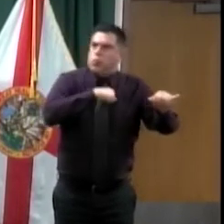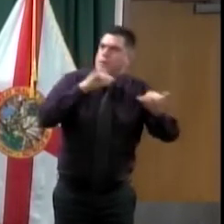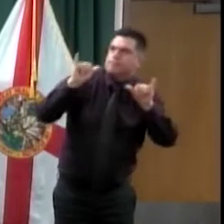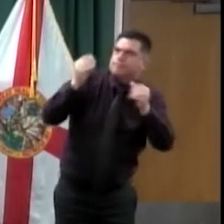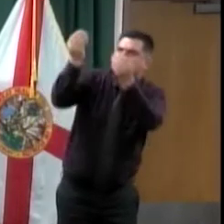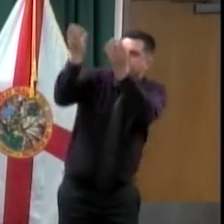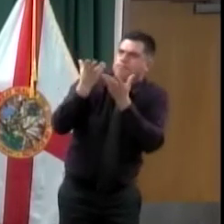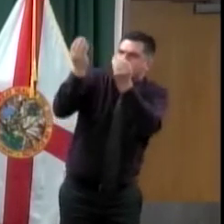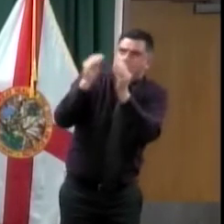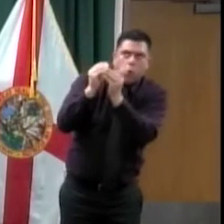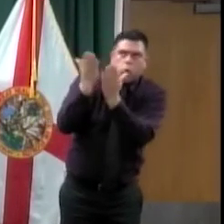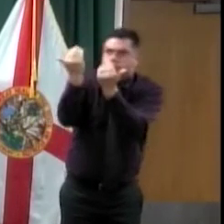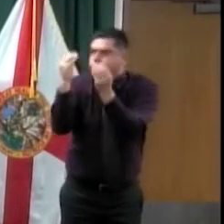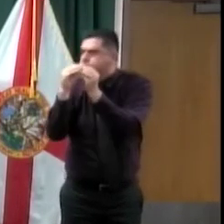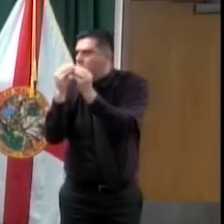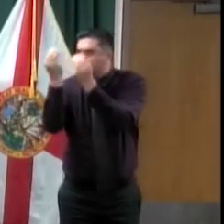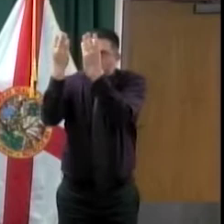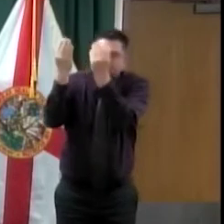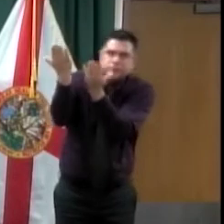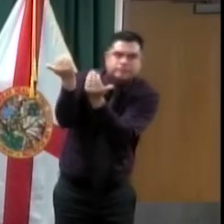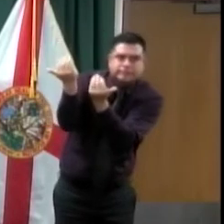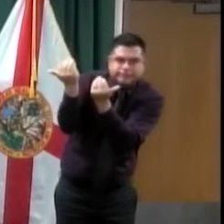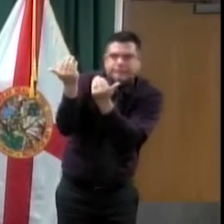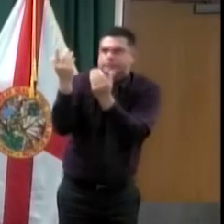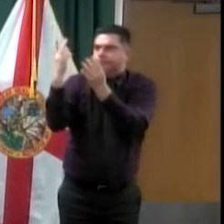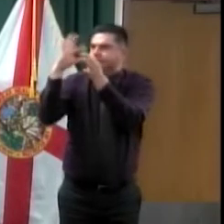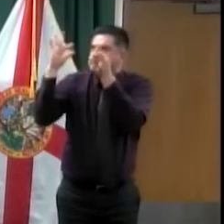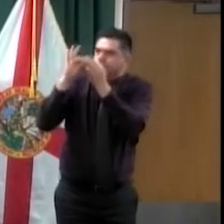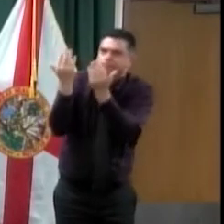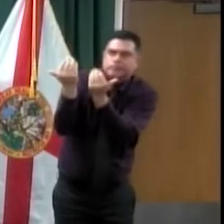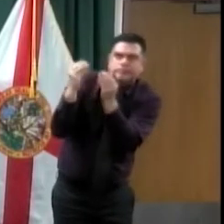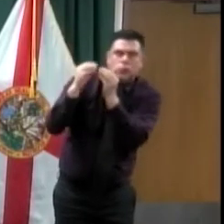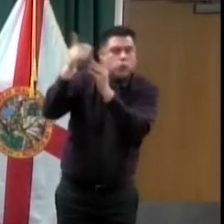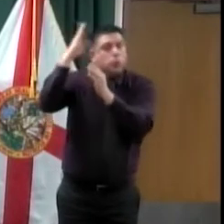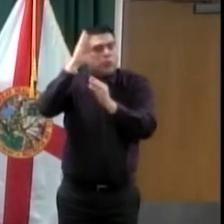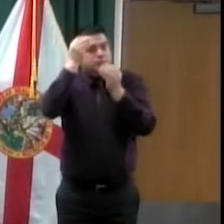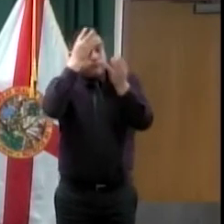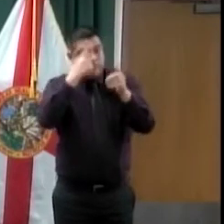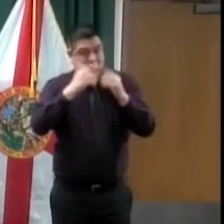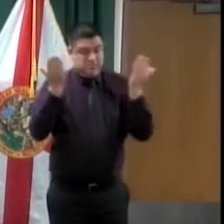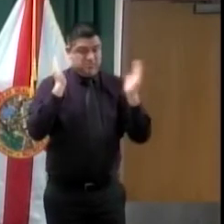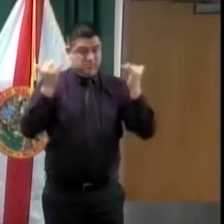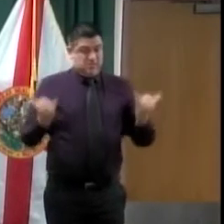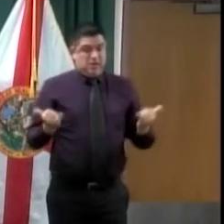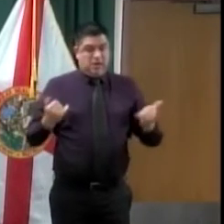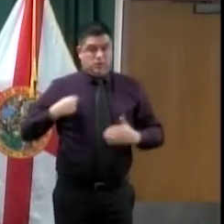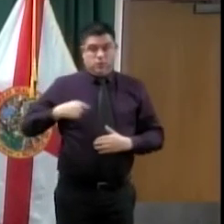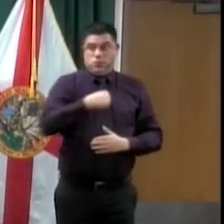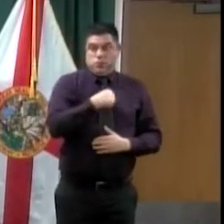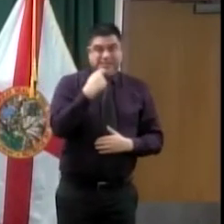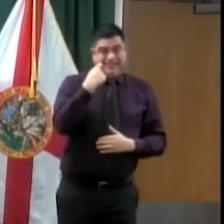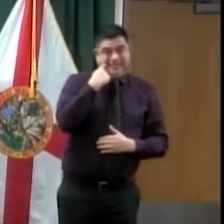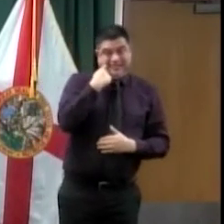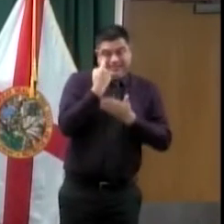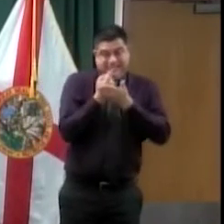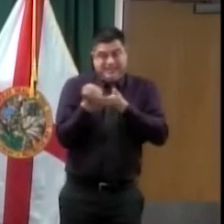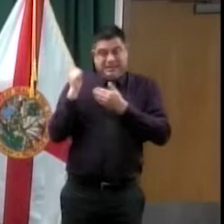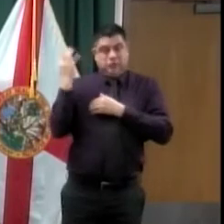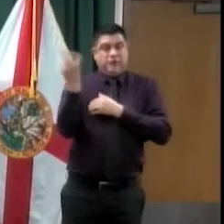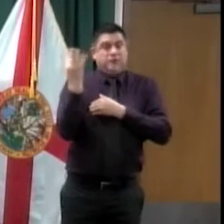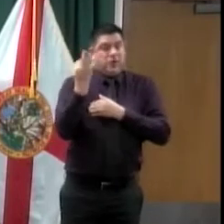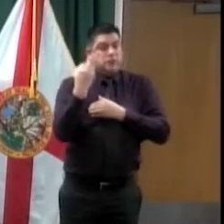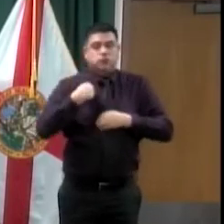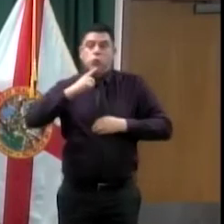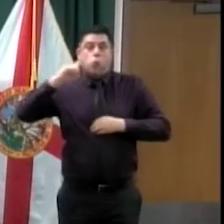that means as compared to what we as a county have put in place. And I think that as we get into that, there'll be more information